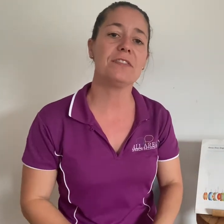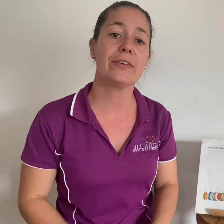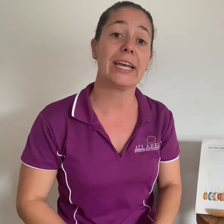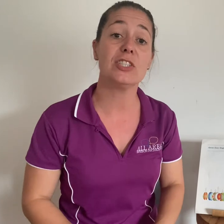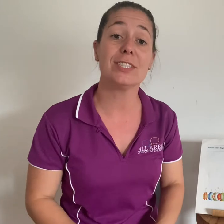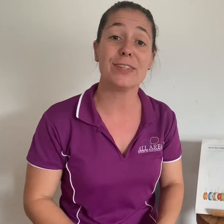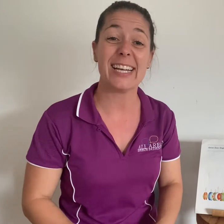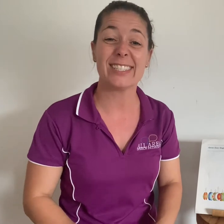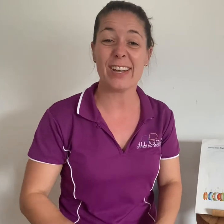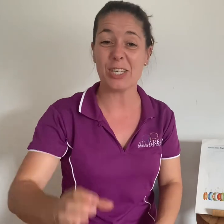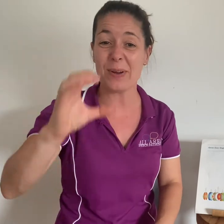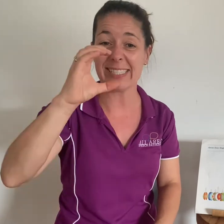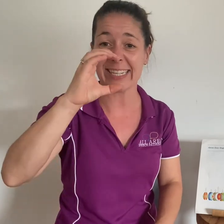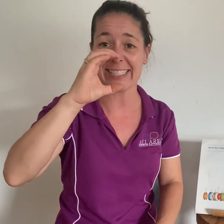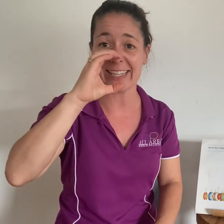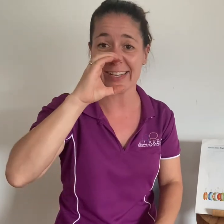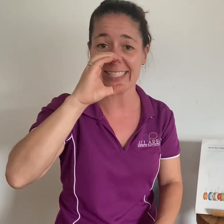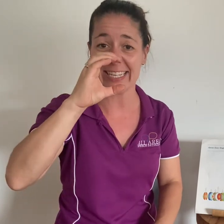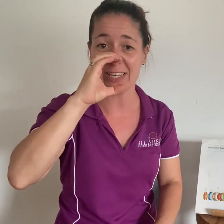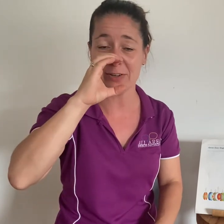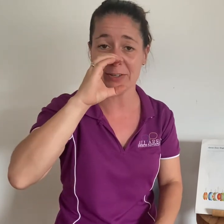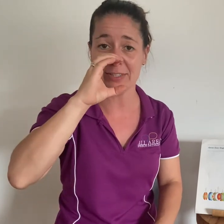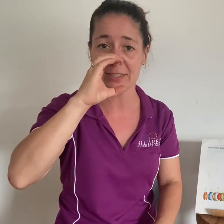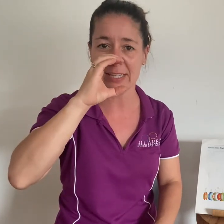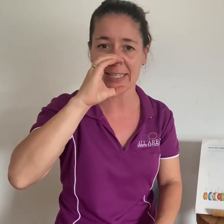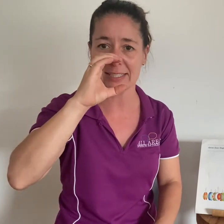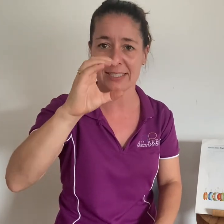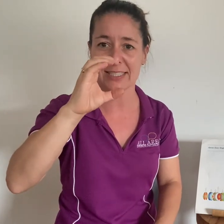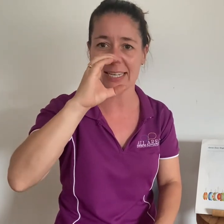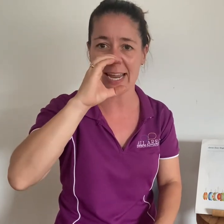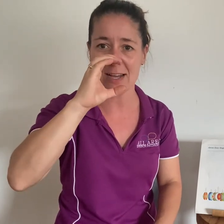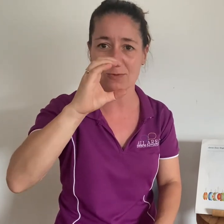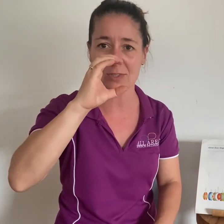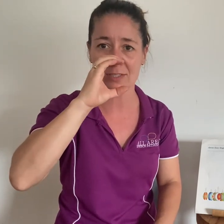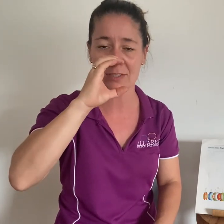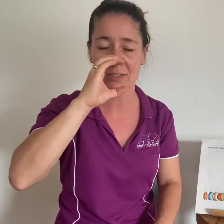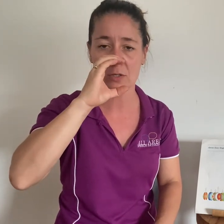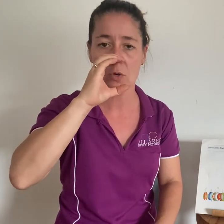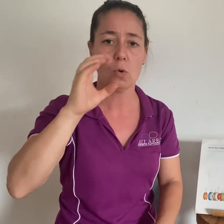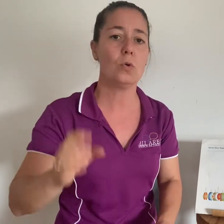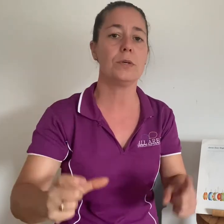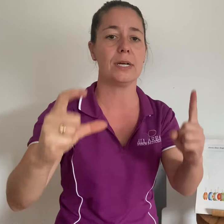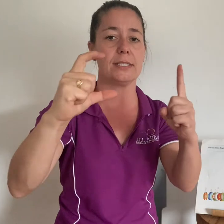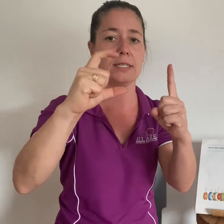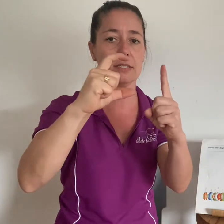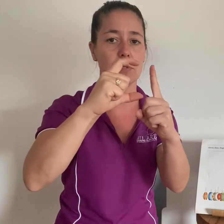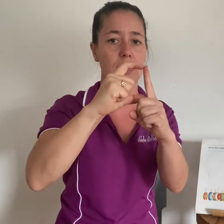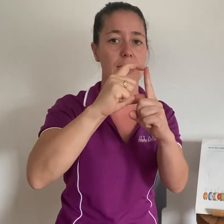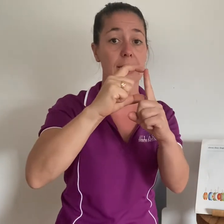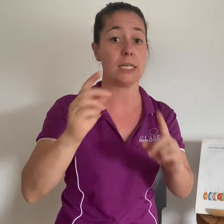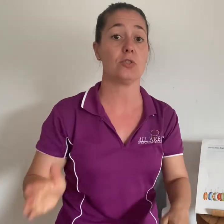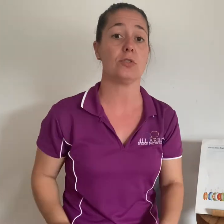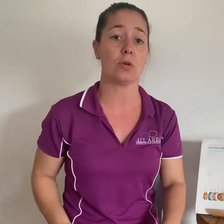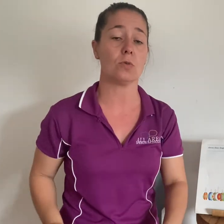variations for that sign you might see it done like dingo like snout or you might see it done with a d into dog